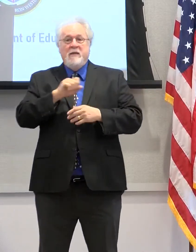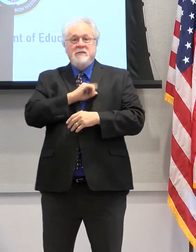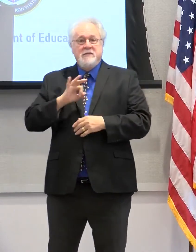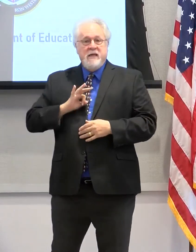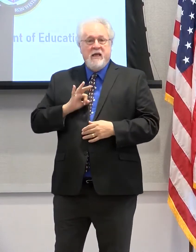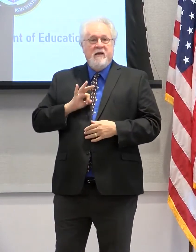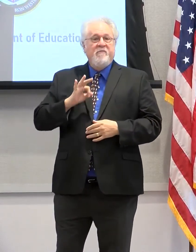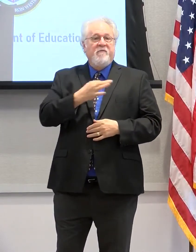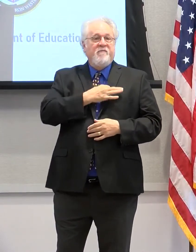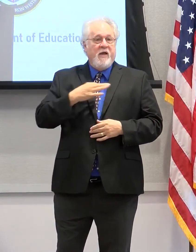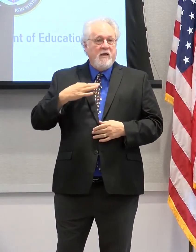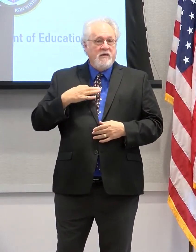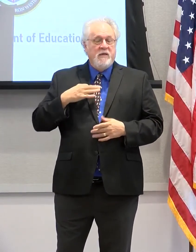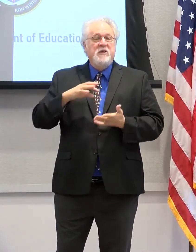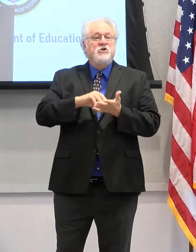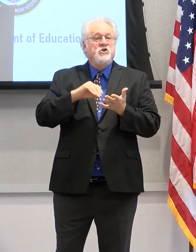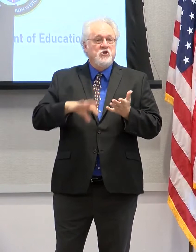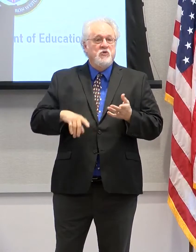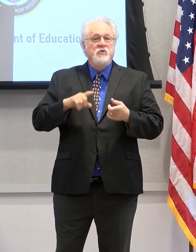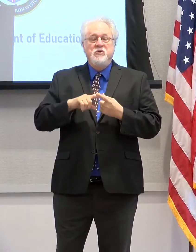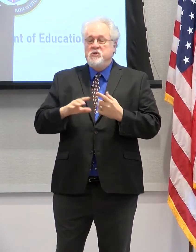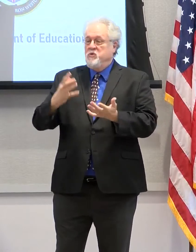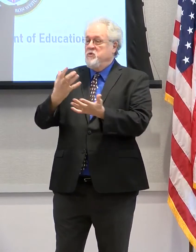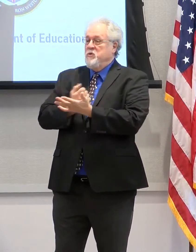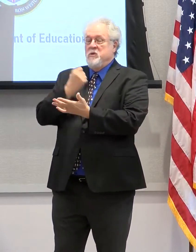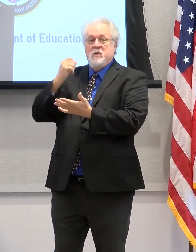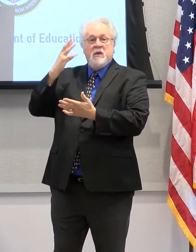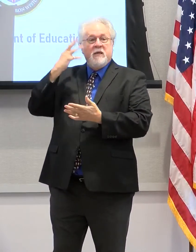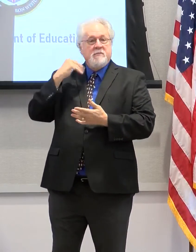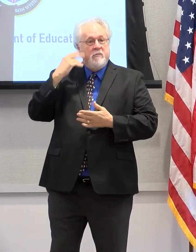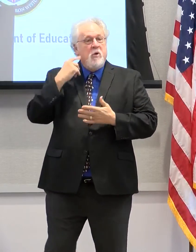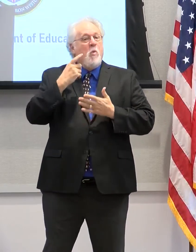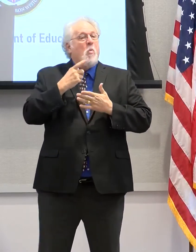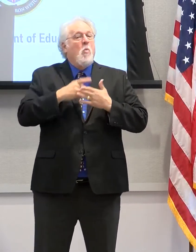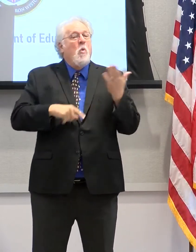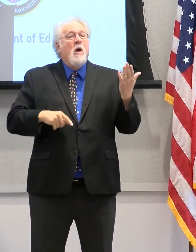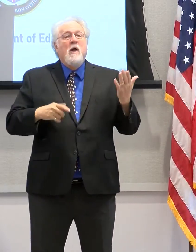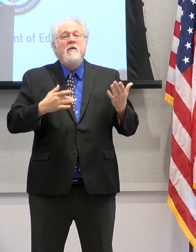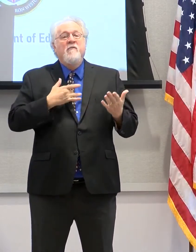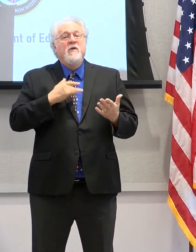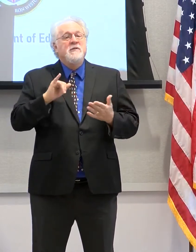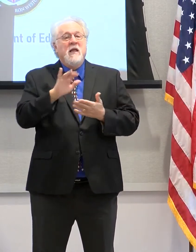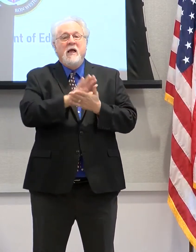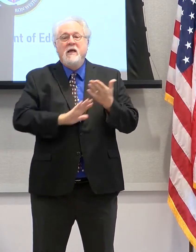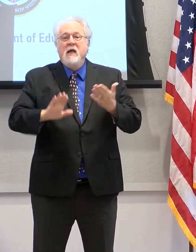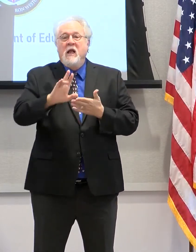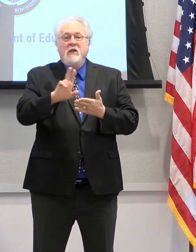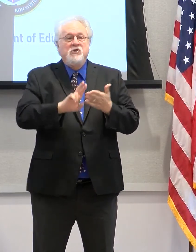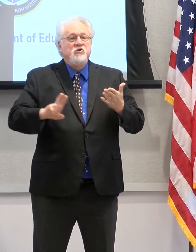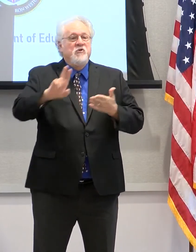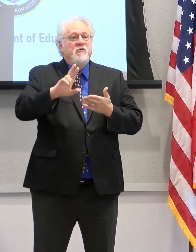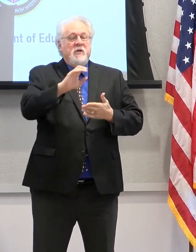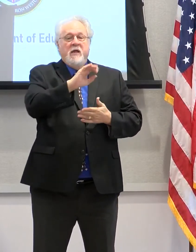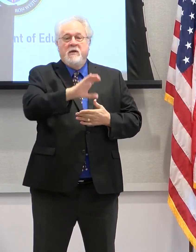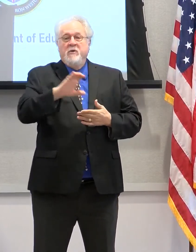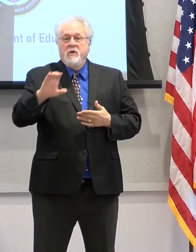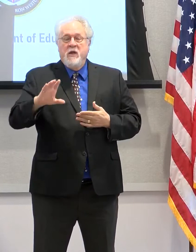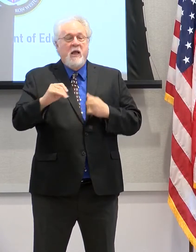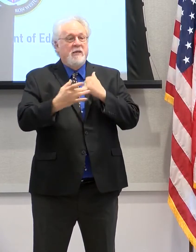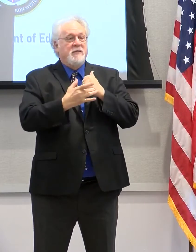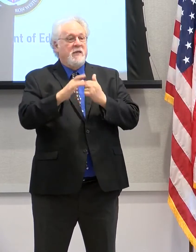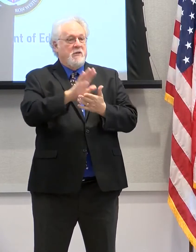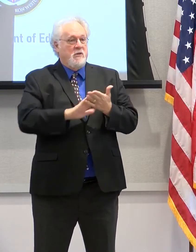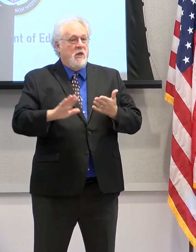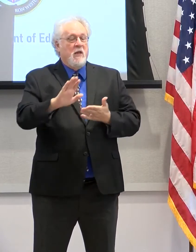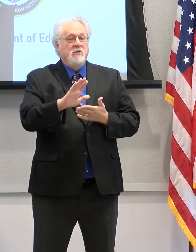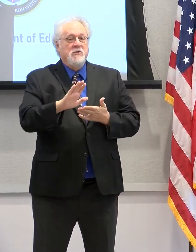faculty, but certainly our students to partake the experience on what it is to go to college, university, and community college, technical colleges.